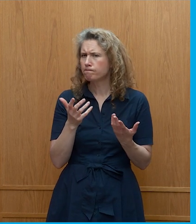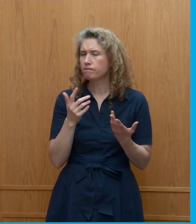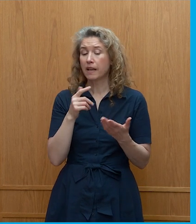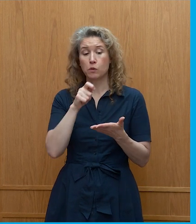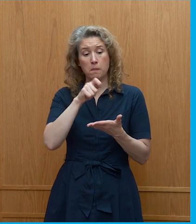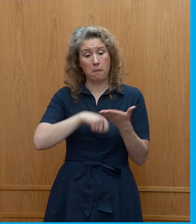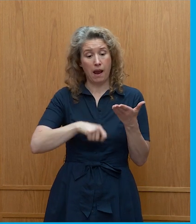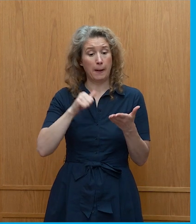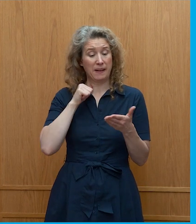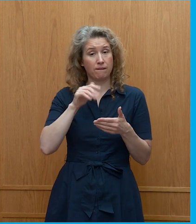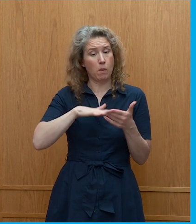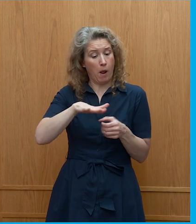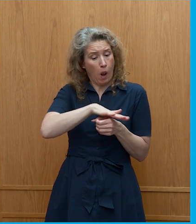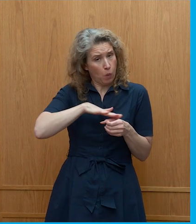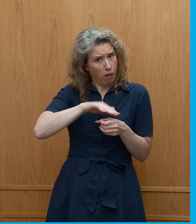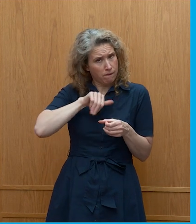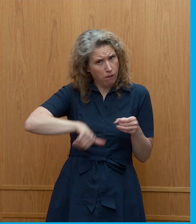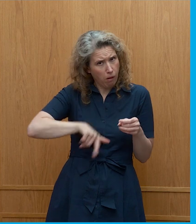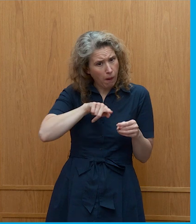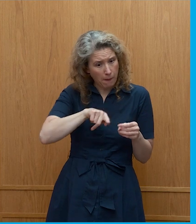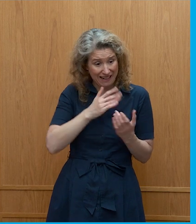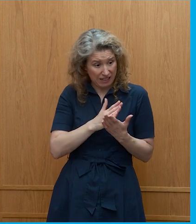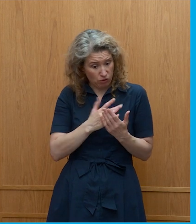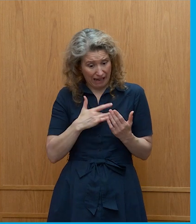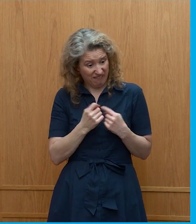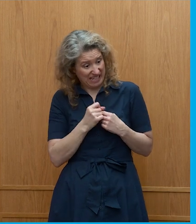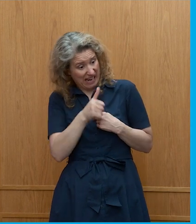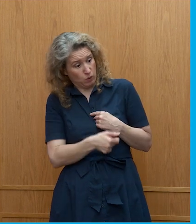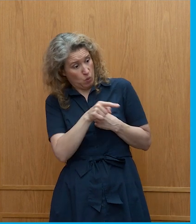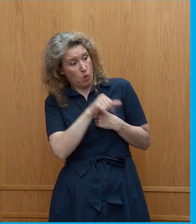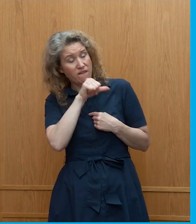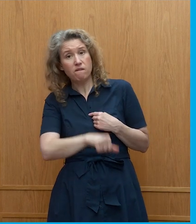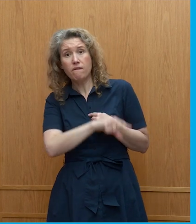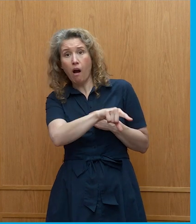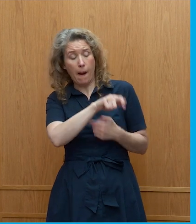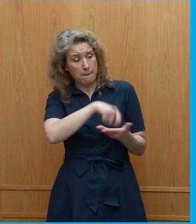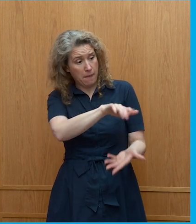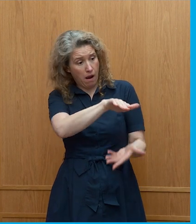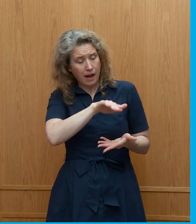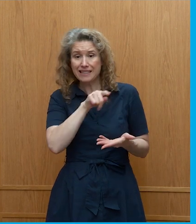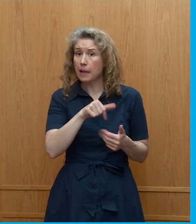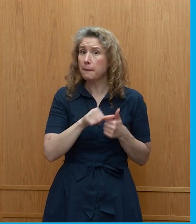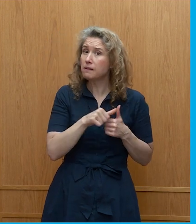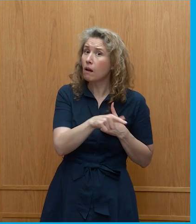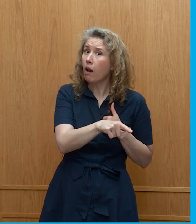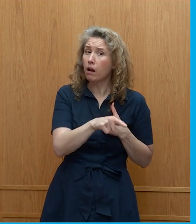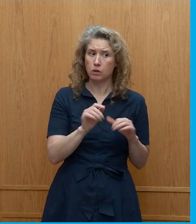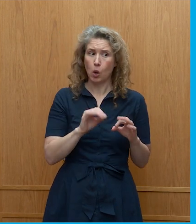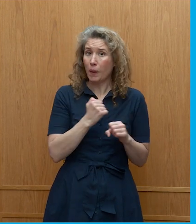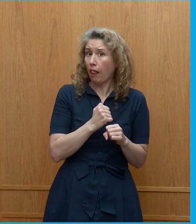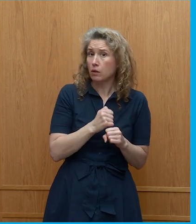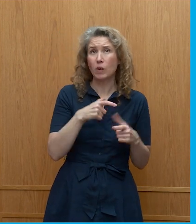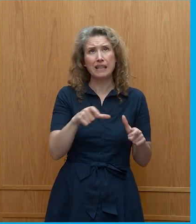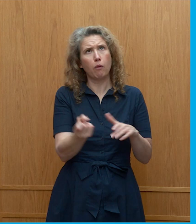your beef locally locally like literally kind of living next to the farm does that make it guilt-free or is it